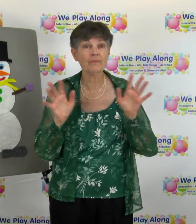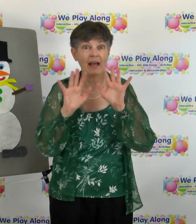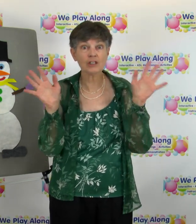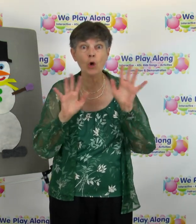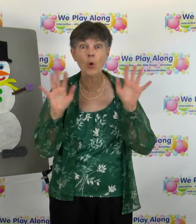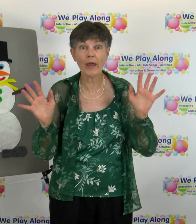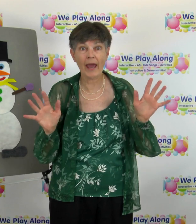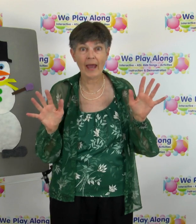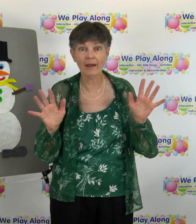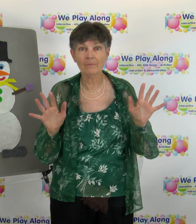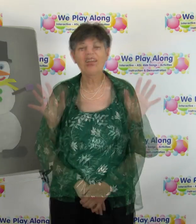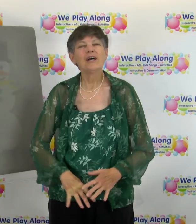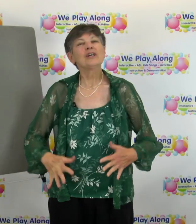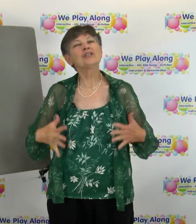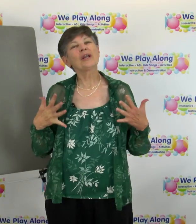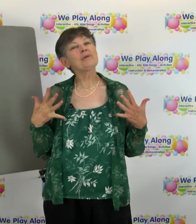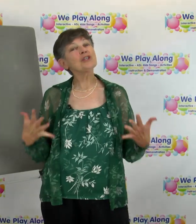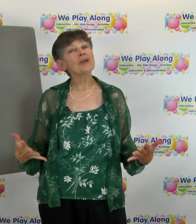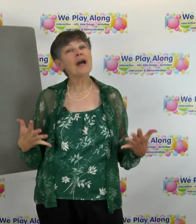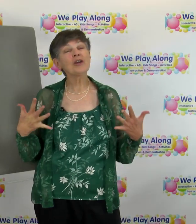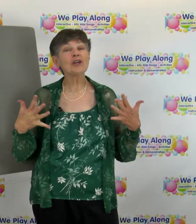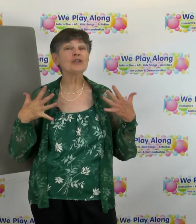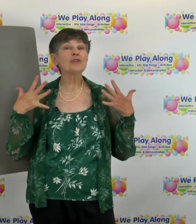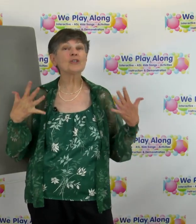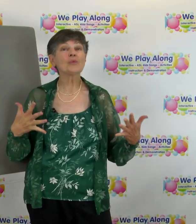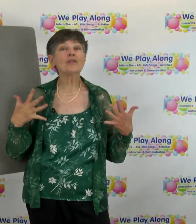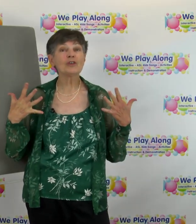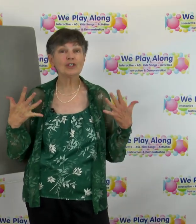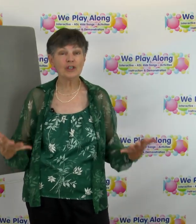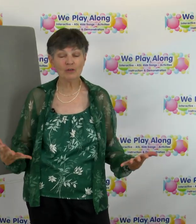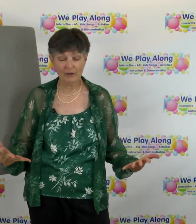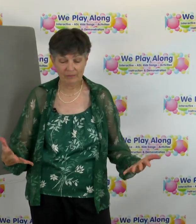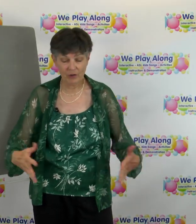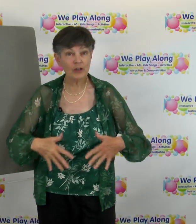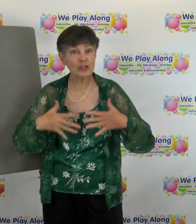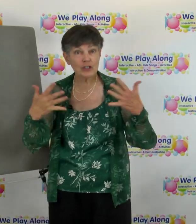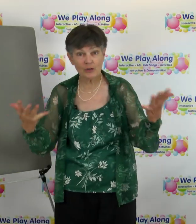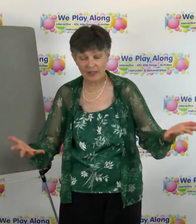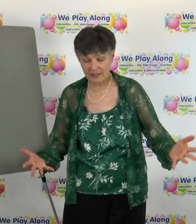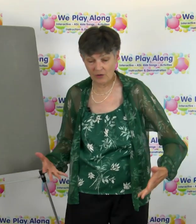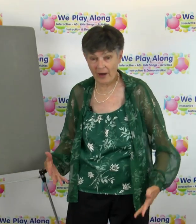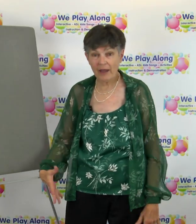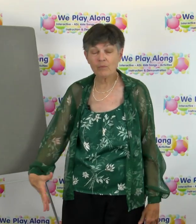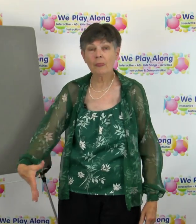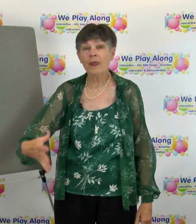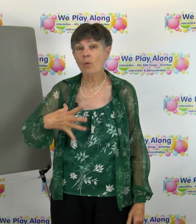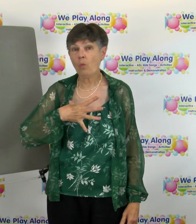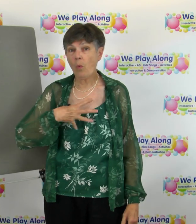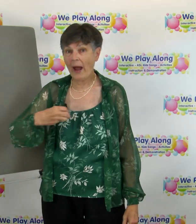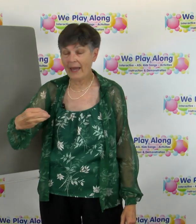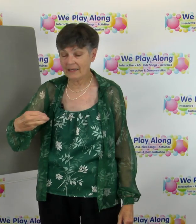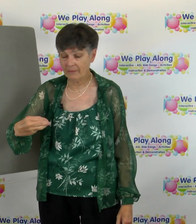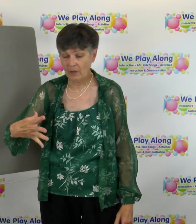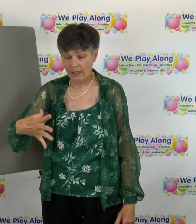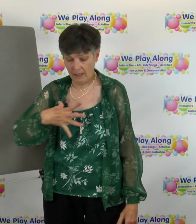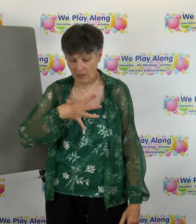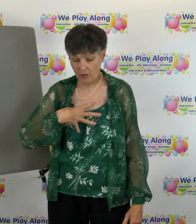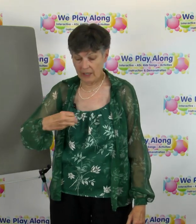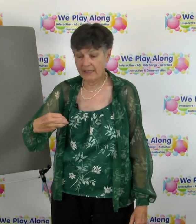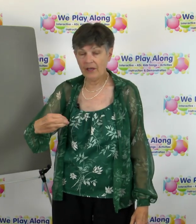that's okay so let me show you how you could do this with your children or your students all right white you're gonna take